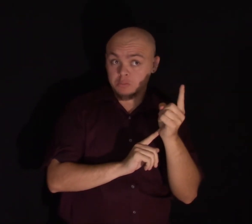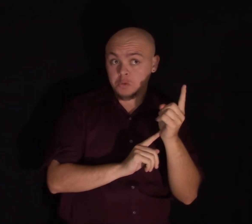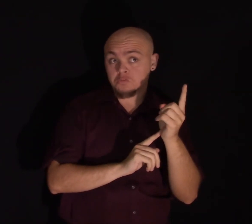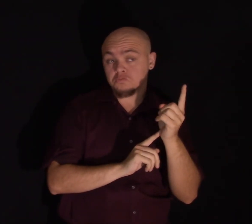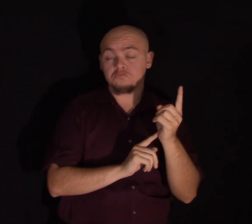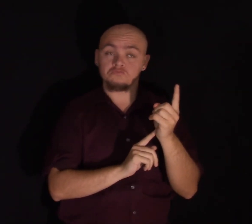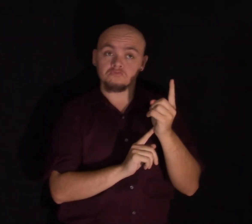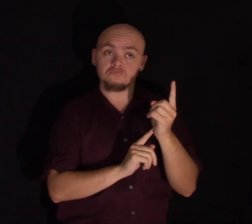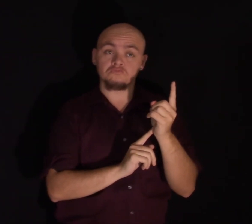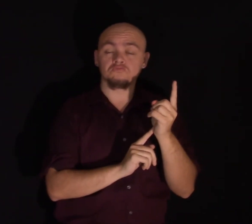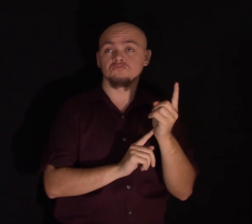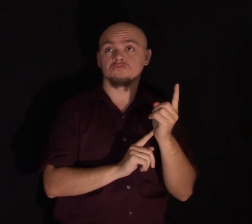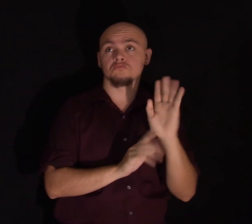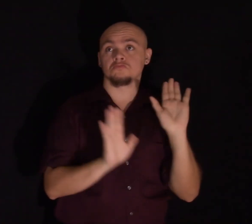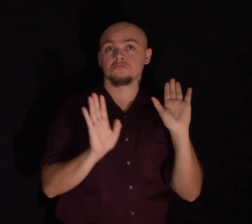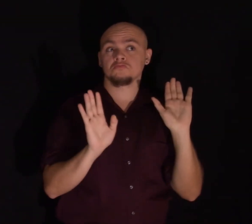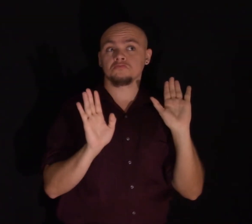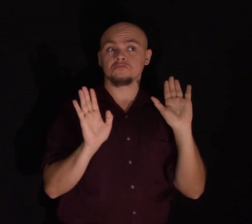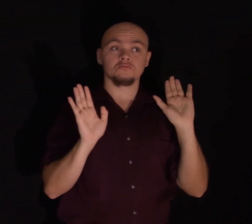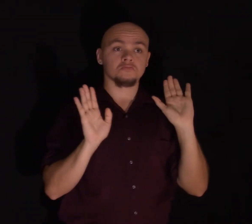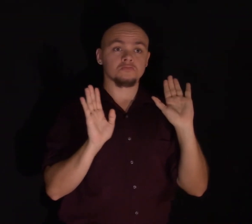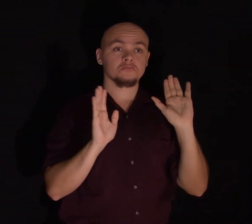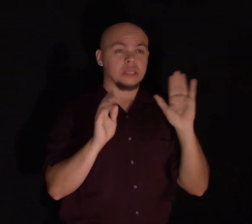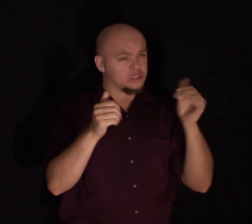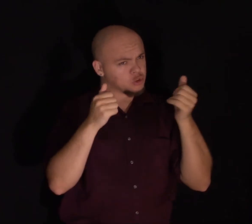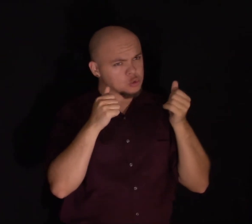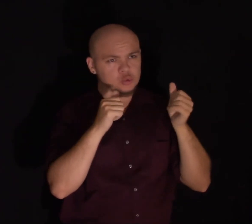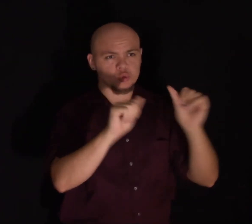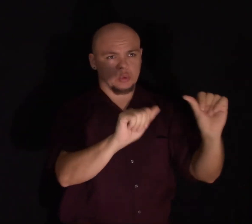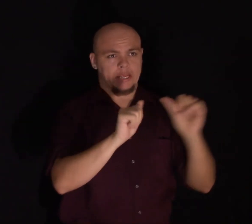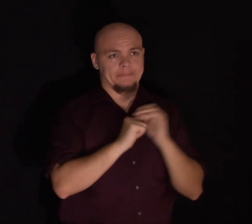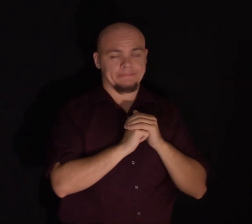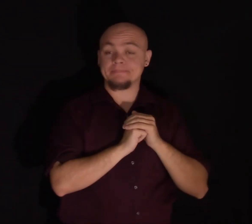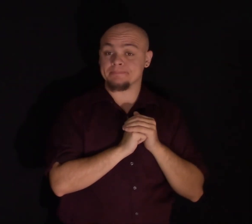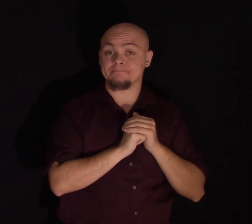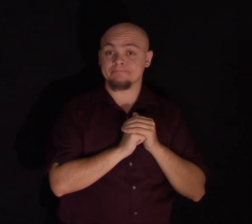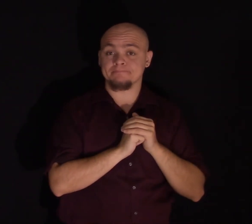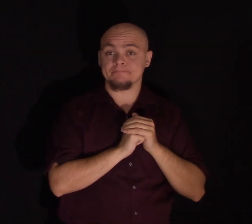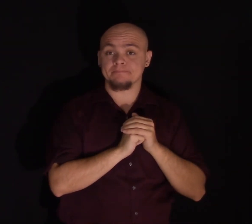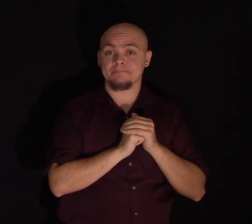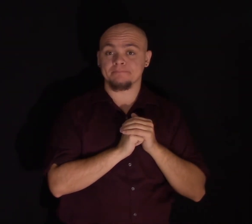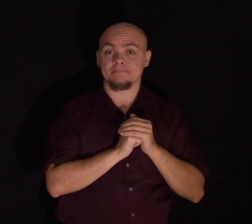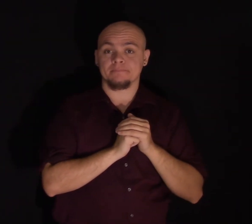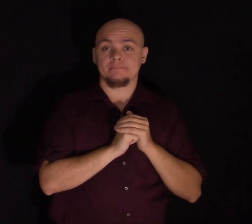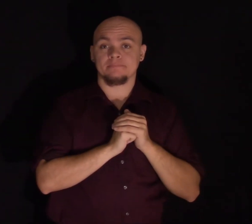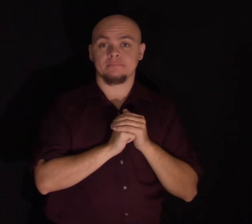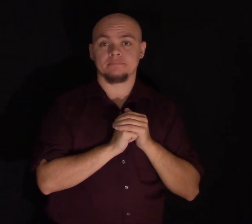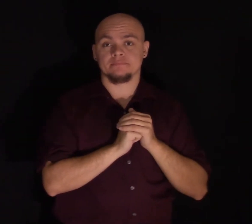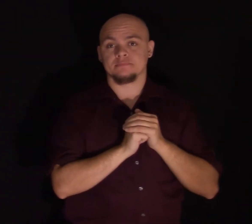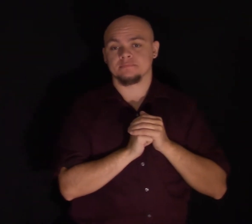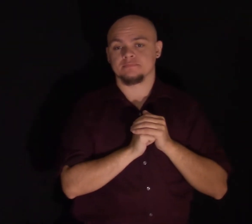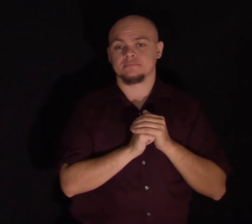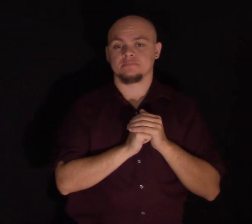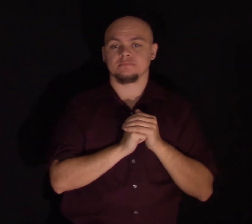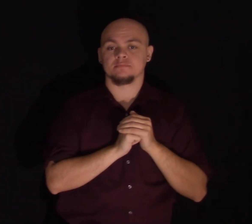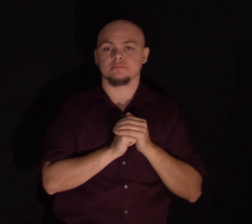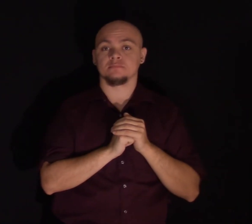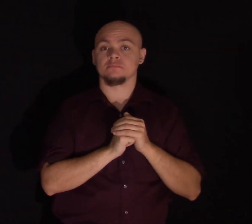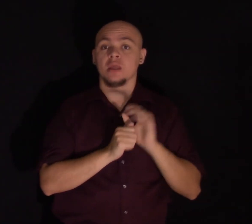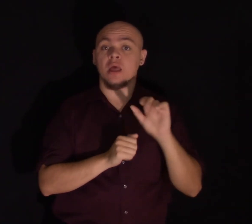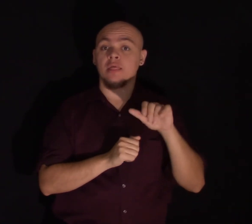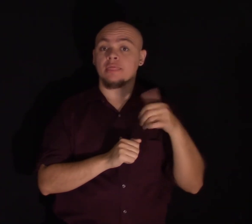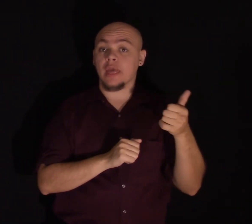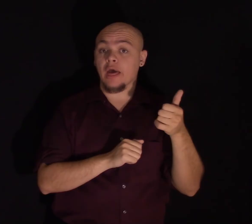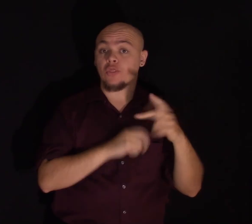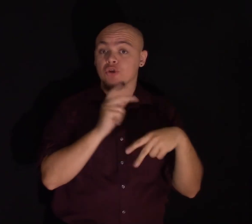and go for it. The other joys of it are